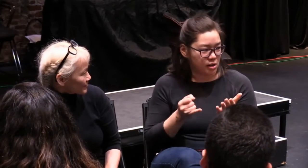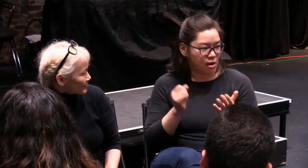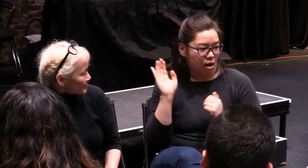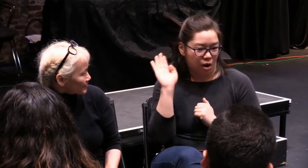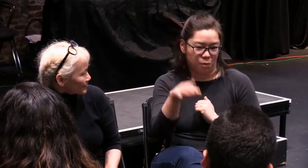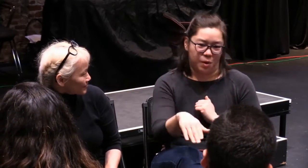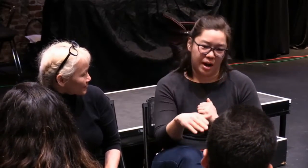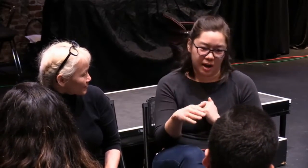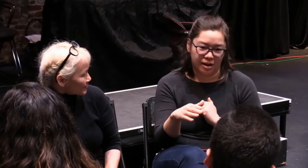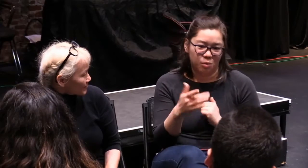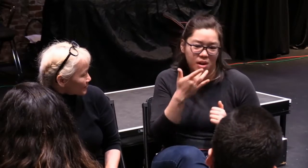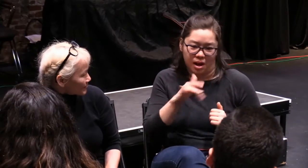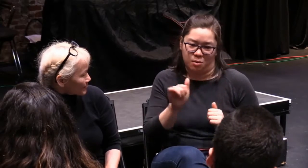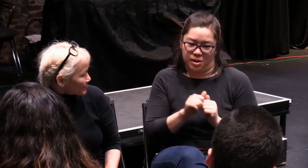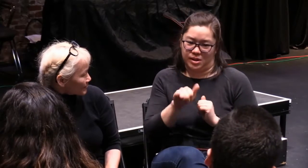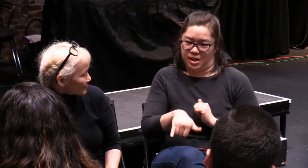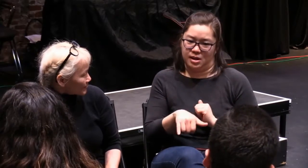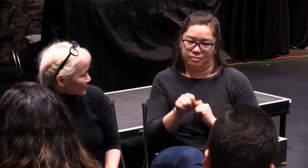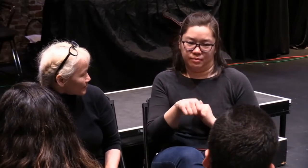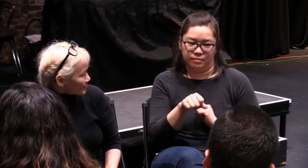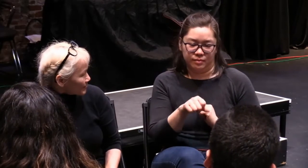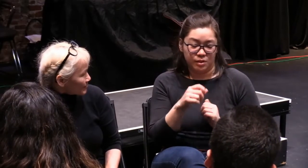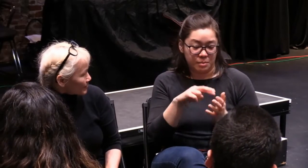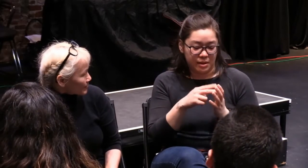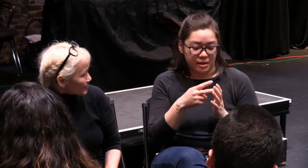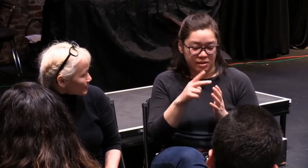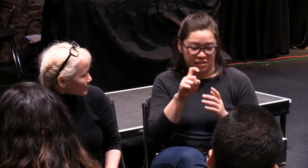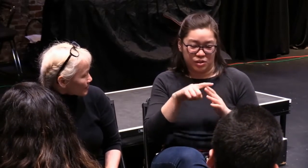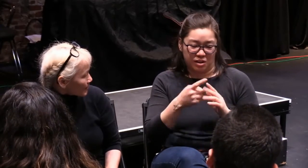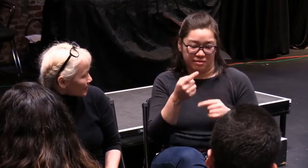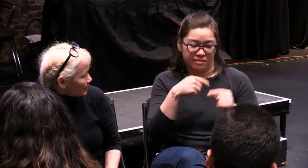we have the support of involvement of Deaf artists through and through.